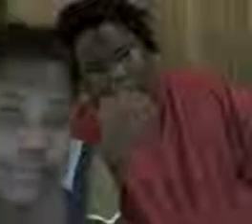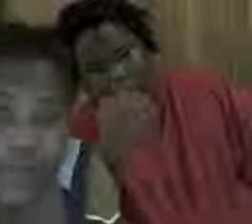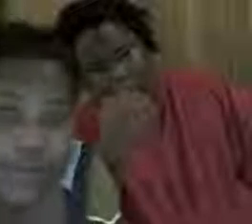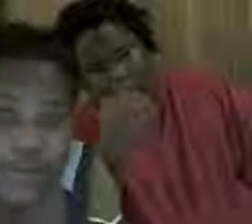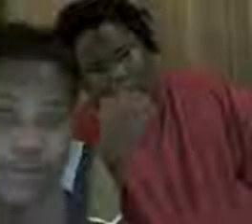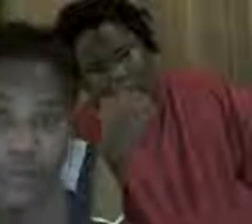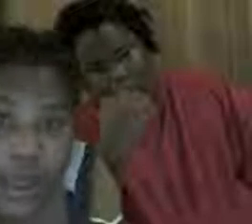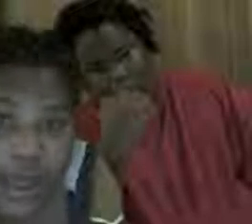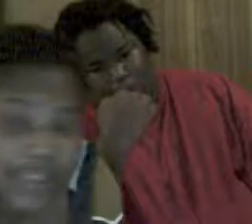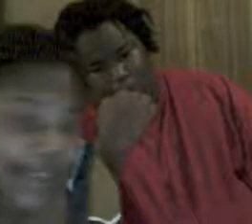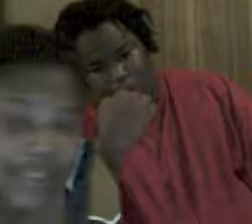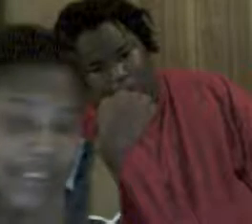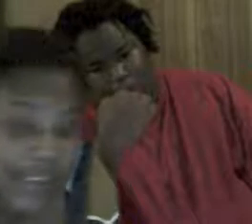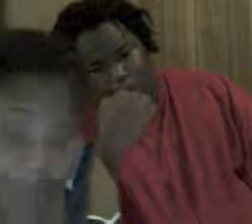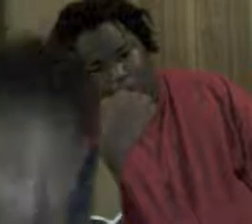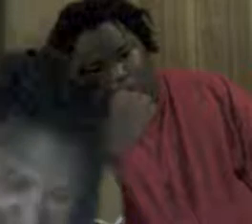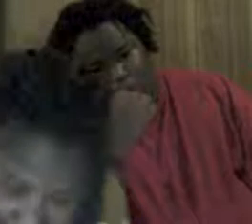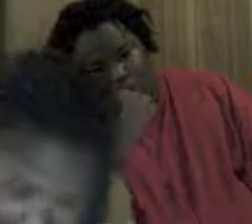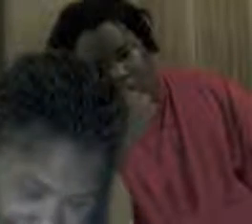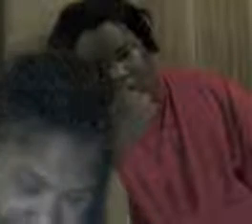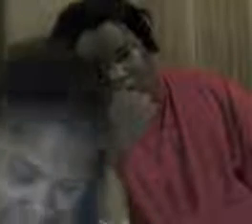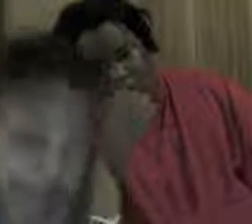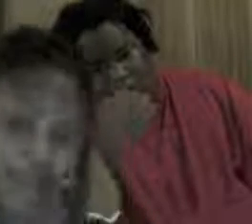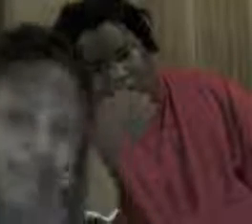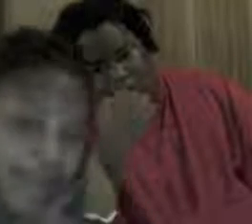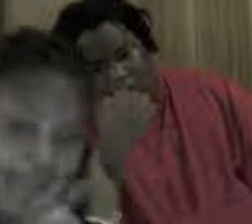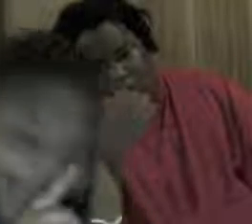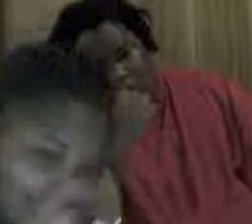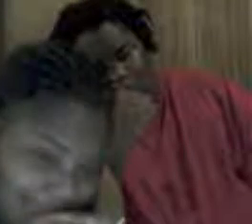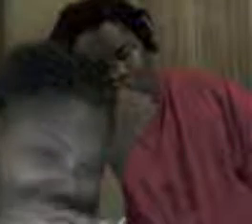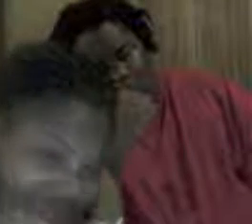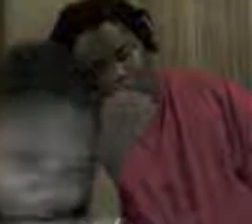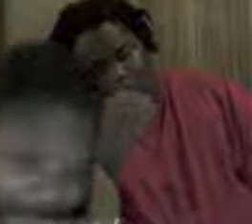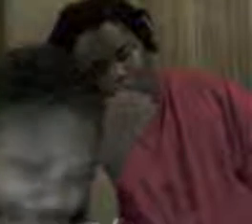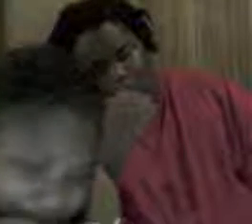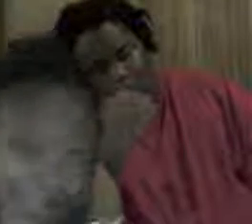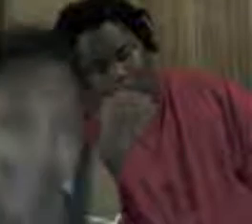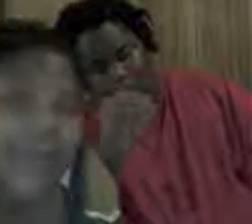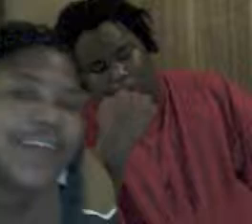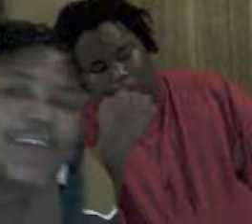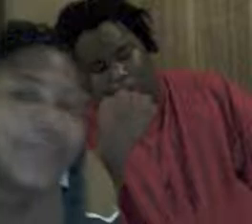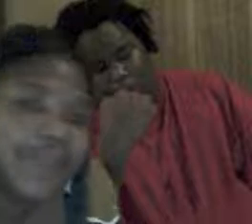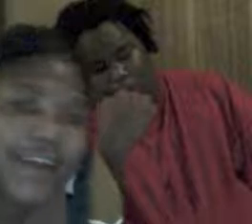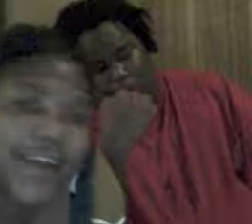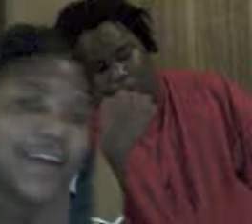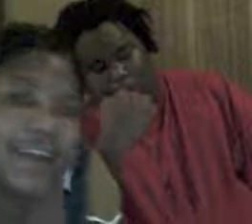Cutter Support, I said I wasn't going to talk about it anymore, but for one last input, yeah, Cutter Support for the cutters out there,